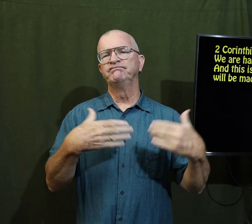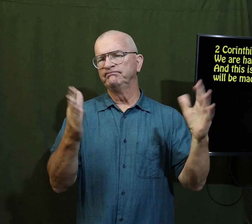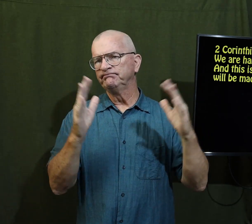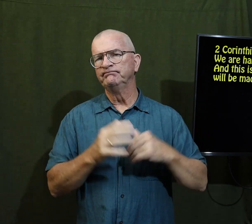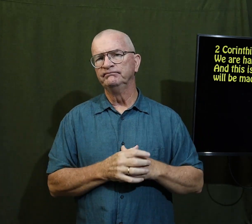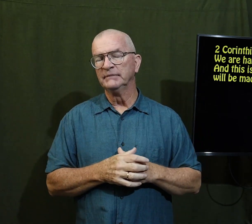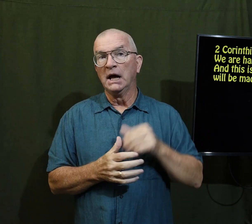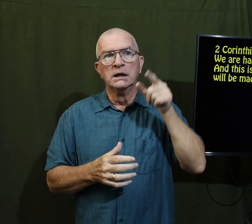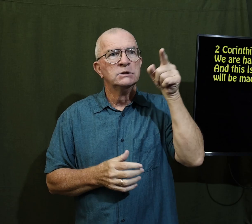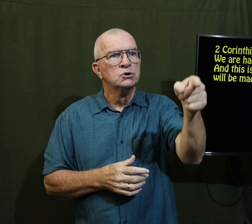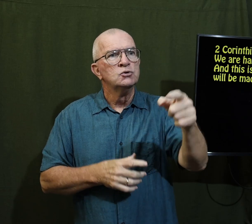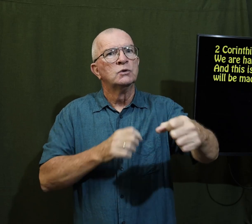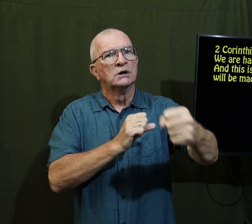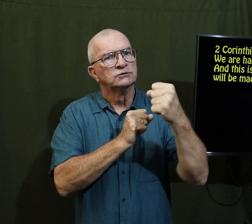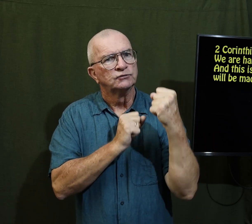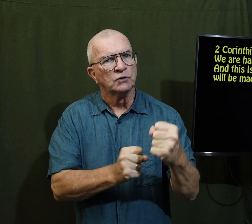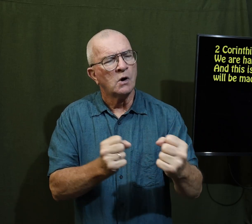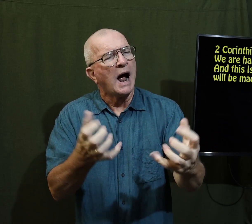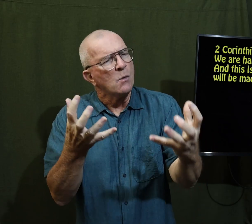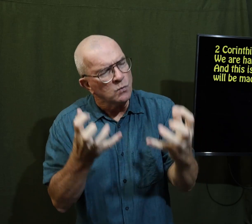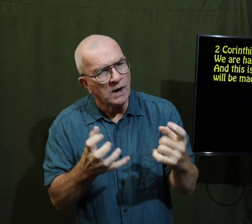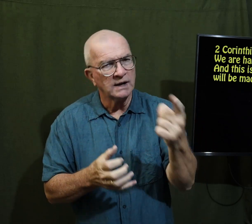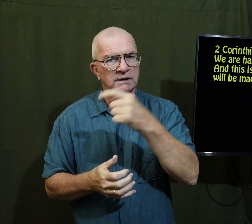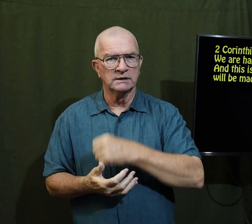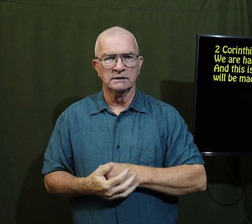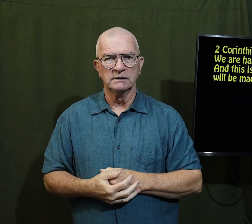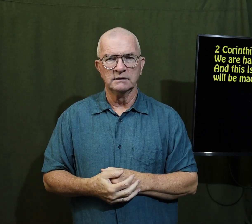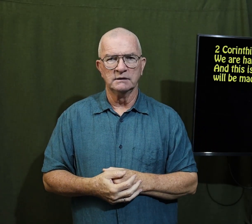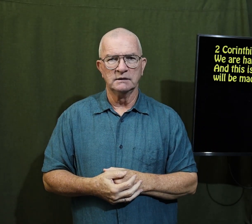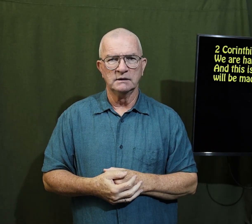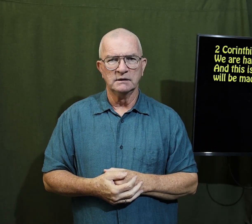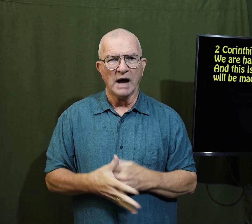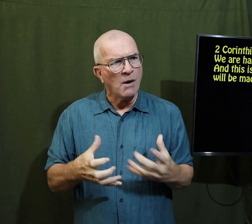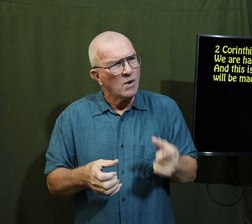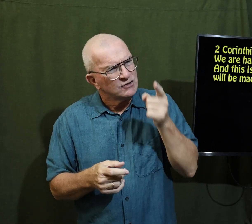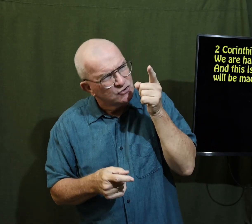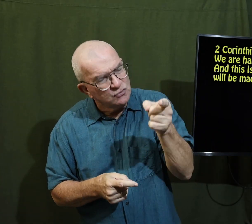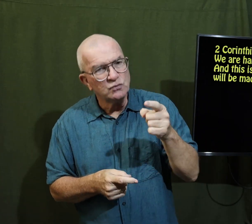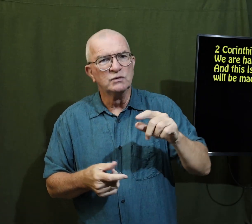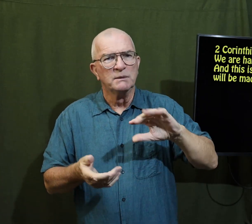that's fine are you strong that's what I want